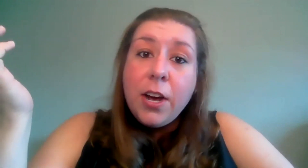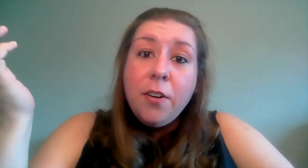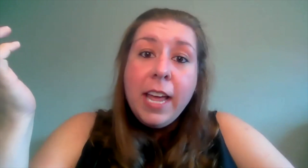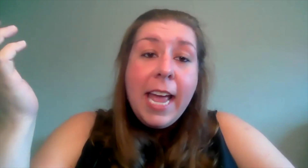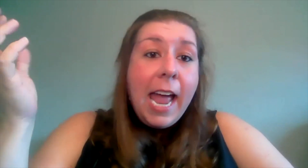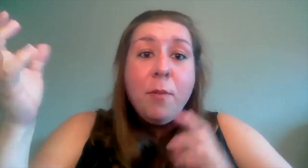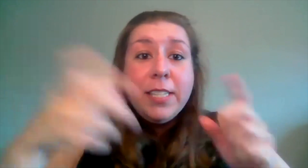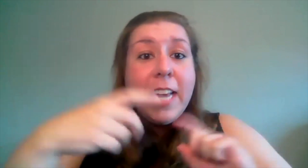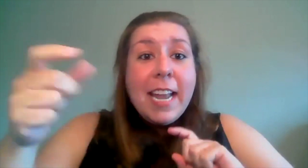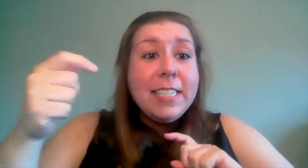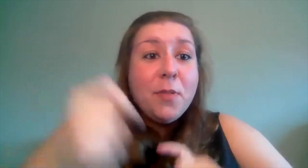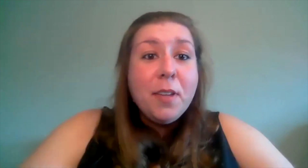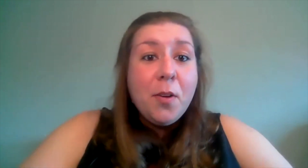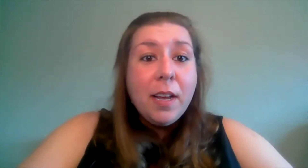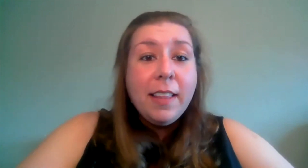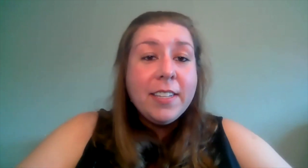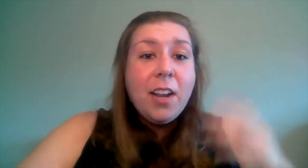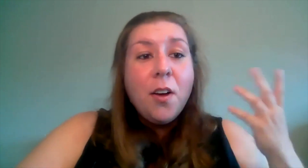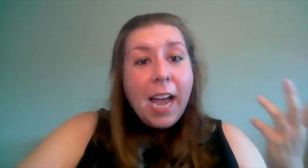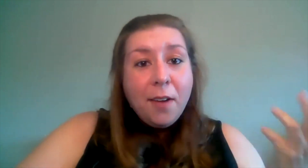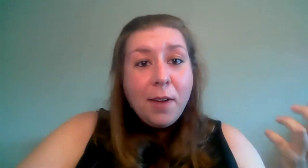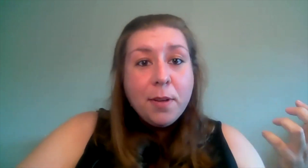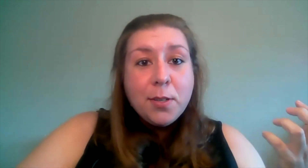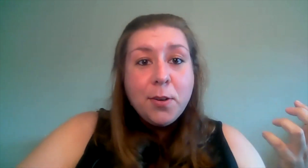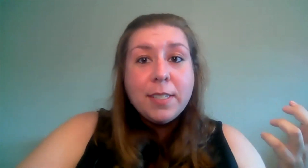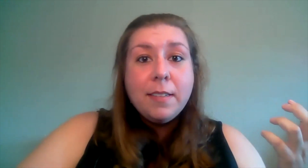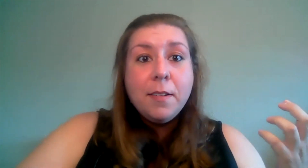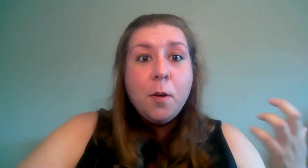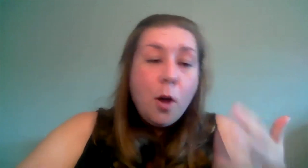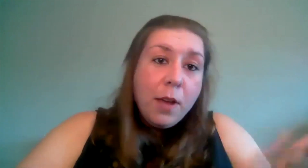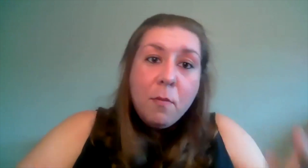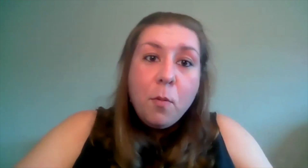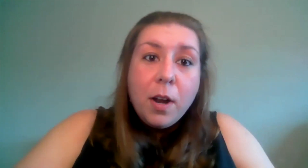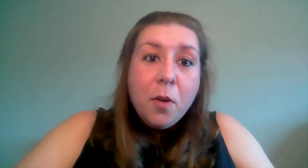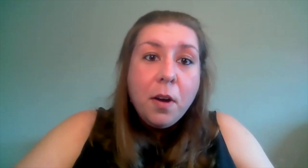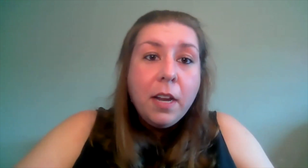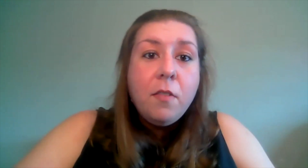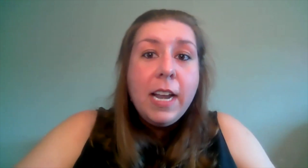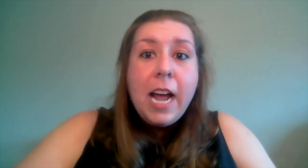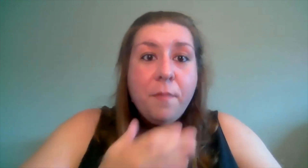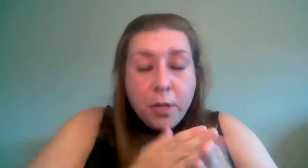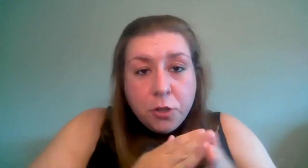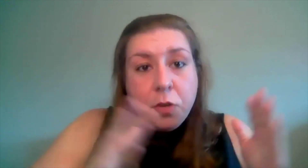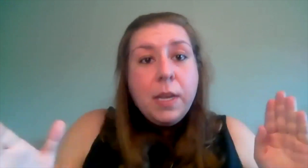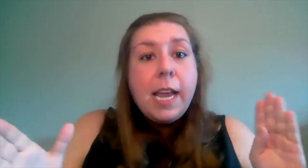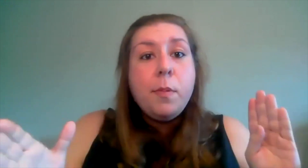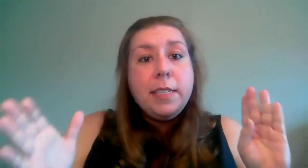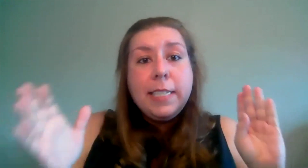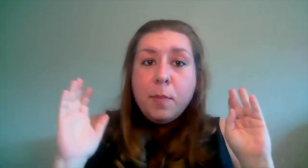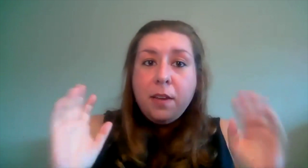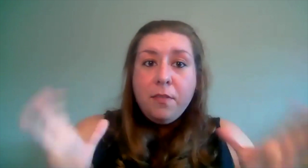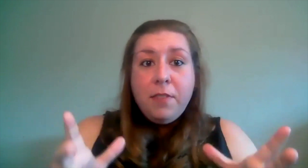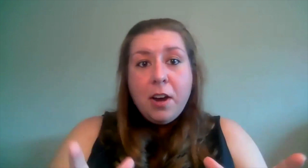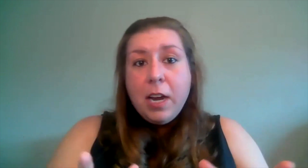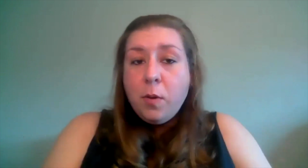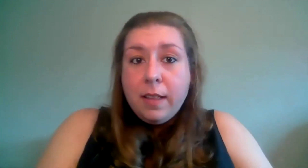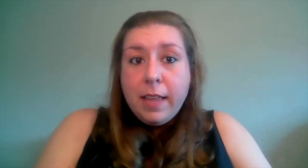and we connected really quickly and he said oh yeah i write musicals okay well what are you working on right now you should be able to tell me very quickly